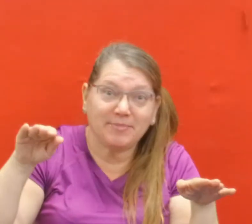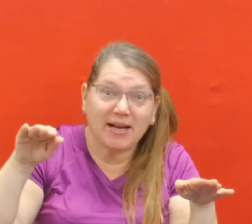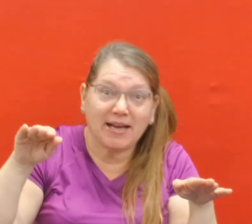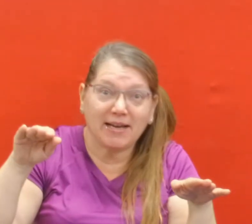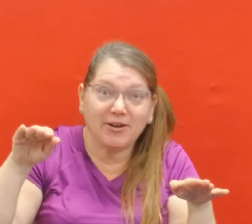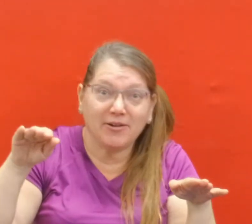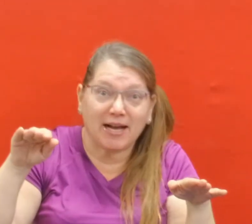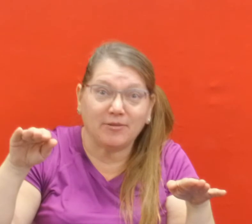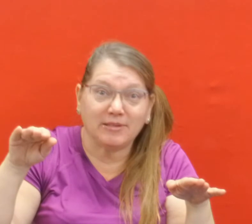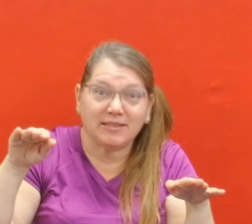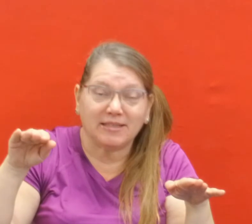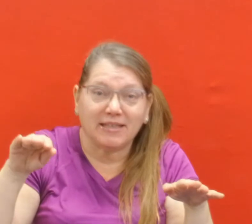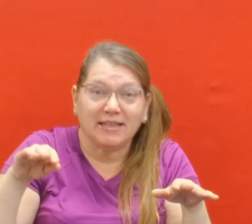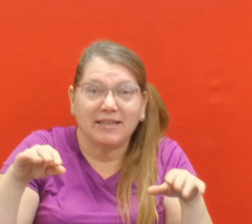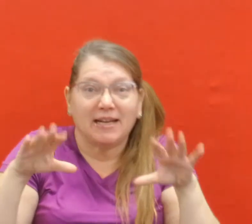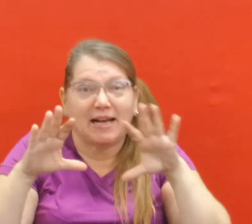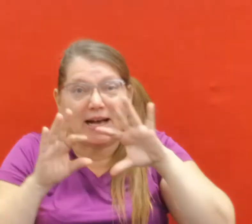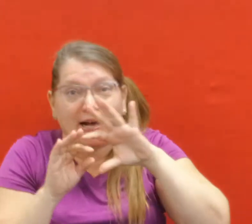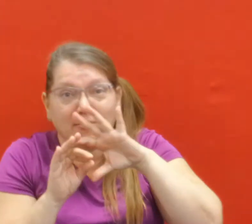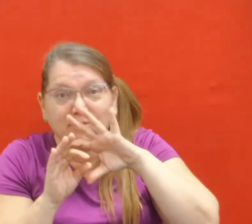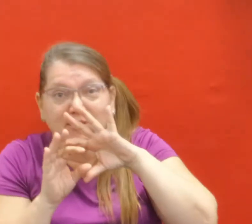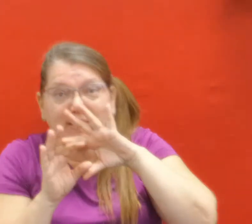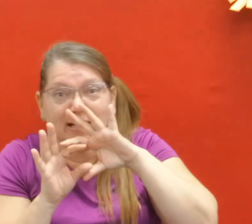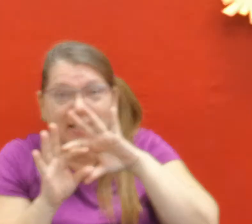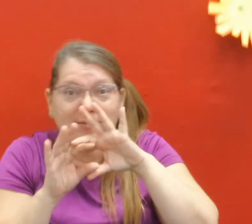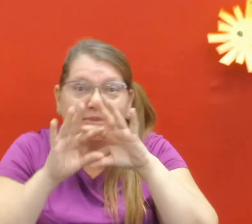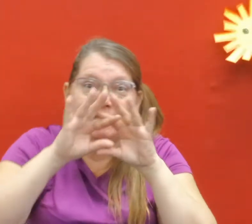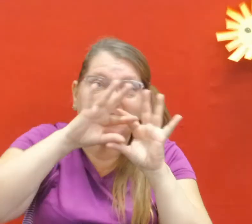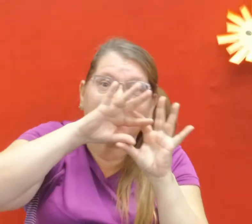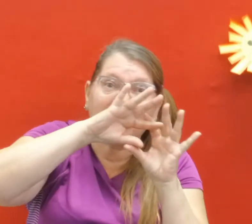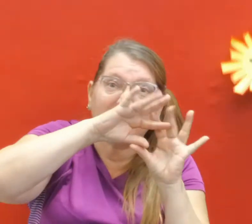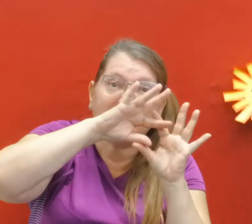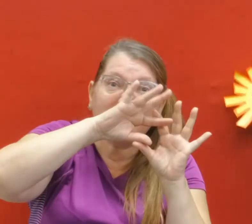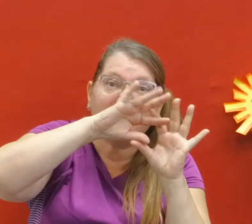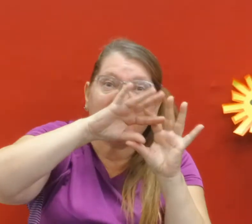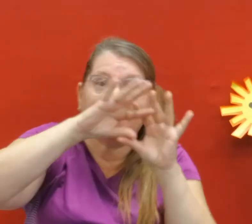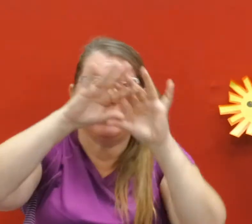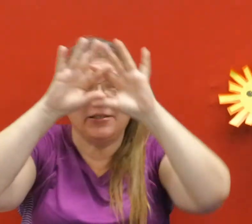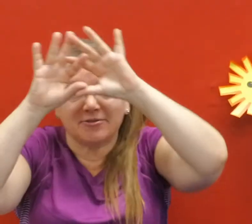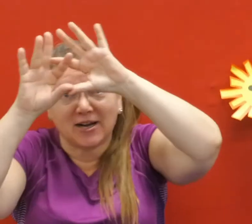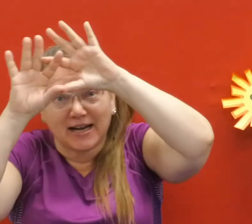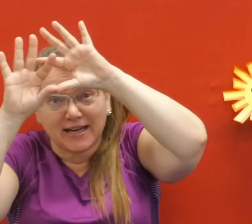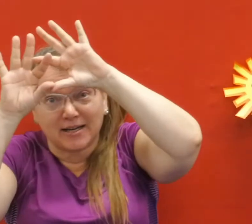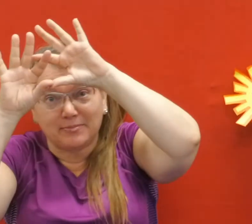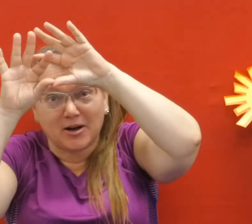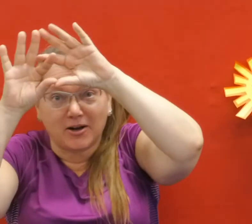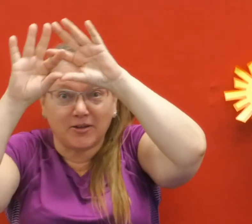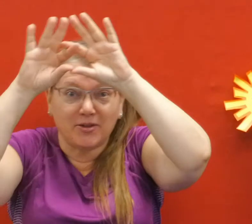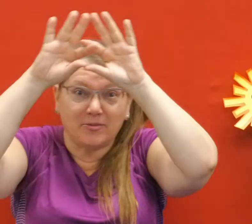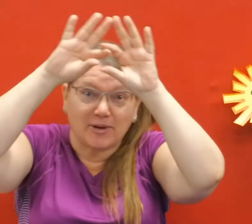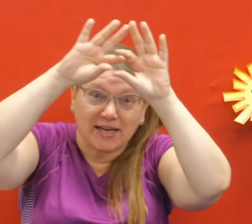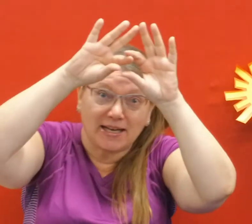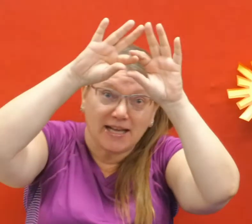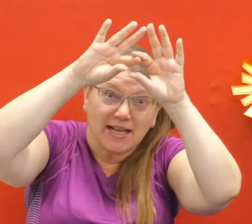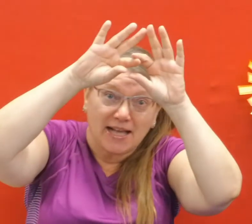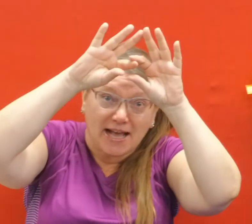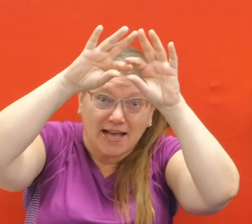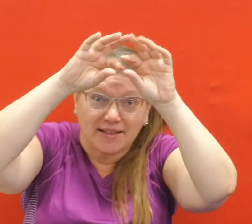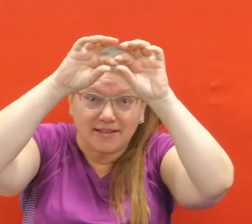spider out. Out came the sun and dried up all the rain. And